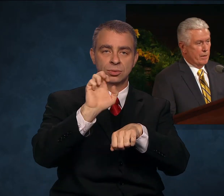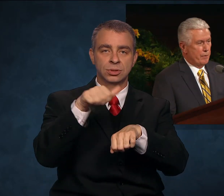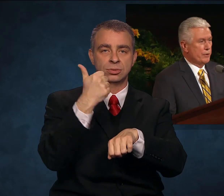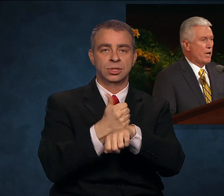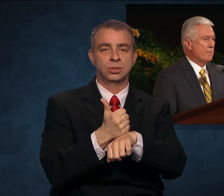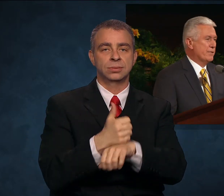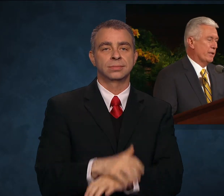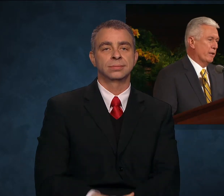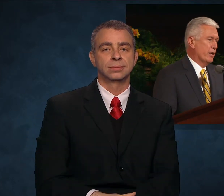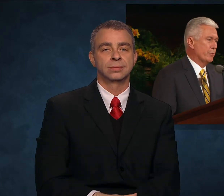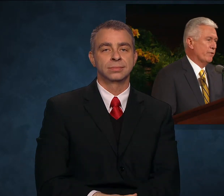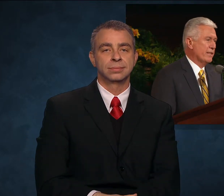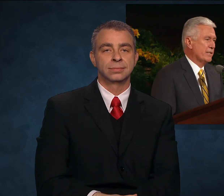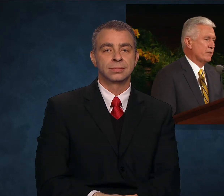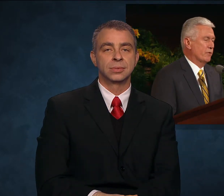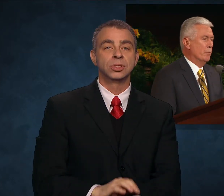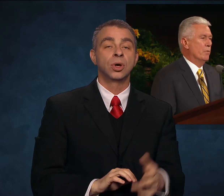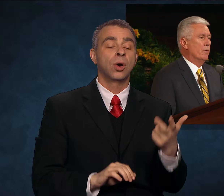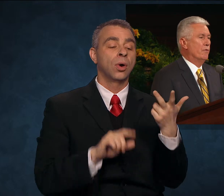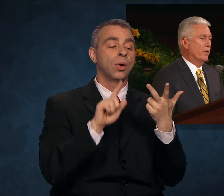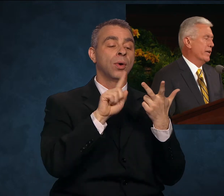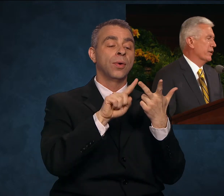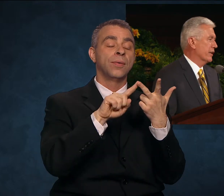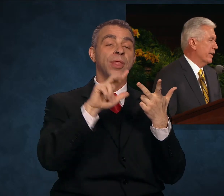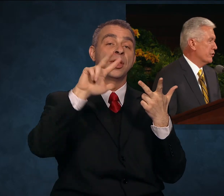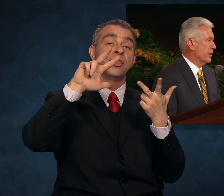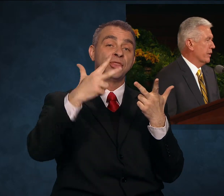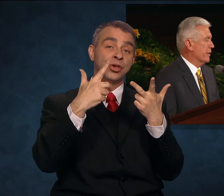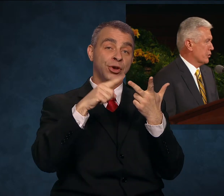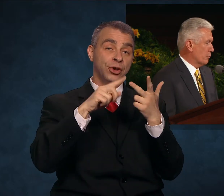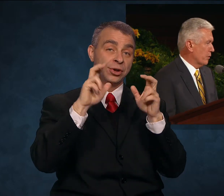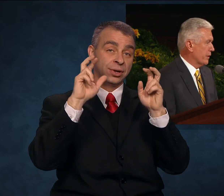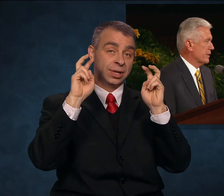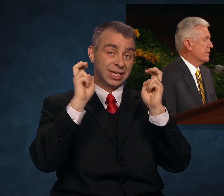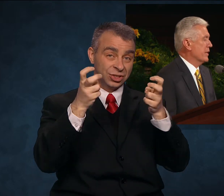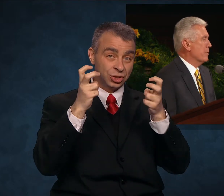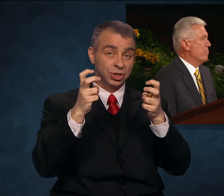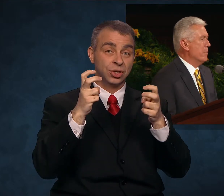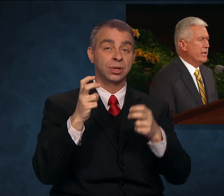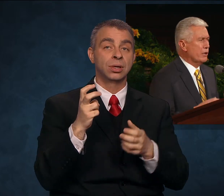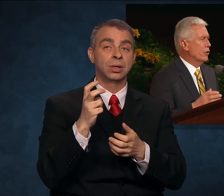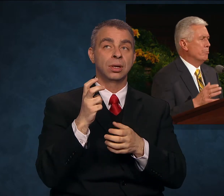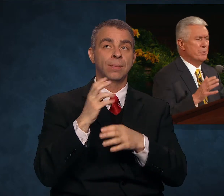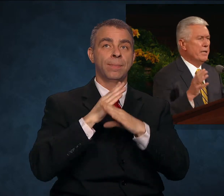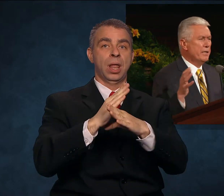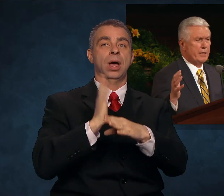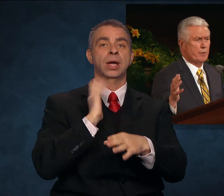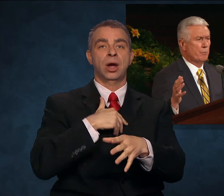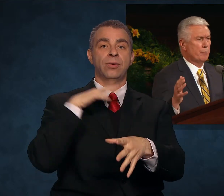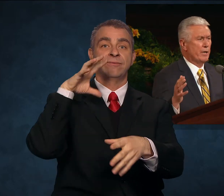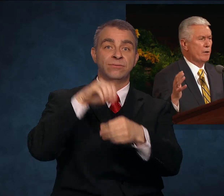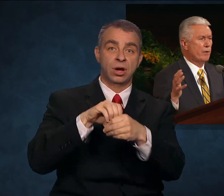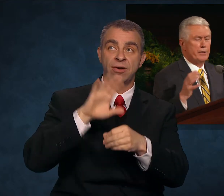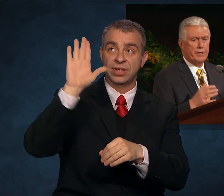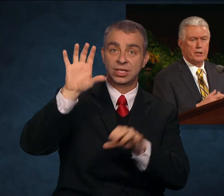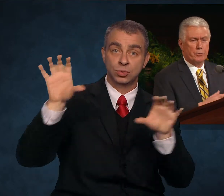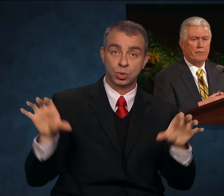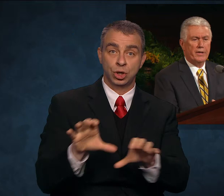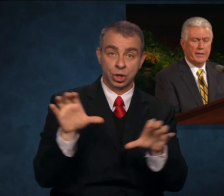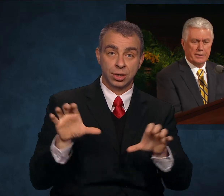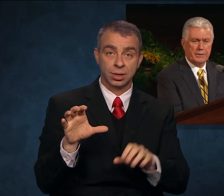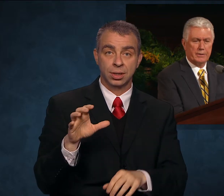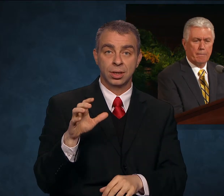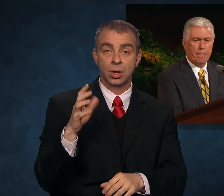The third obstacle that prevents us from fully engaging in this work is the many competing priorities